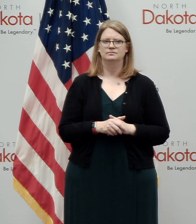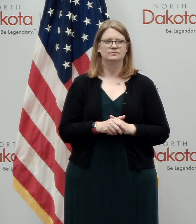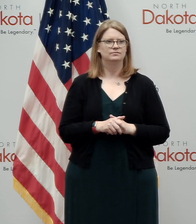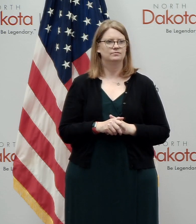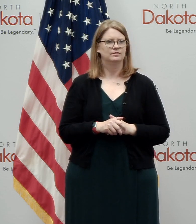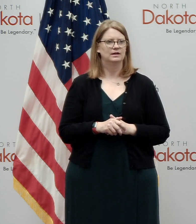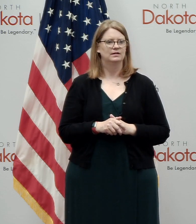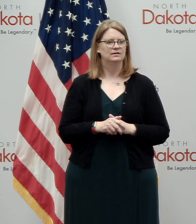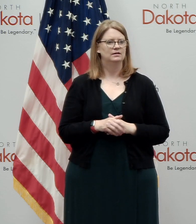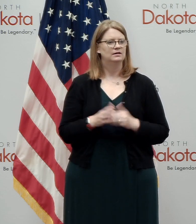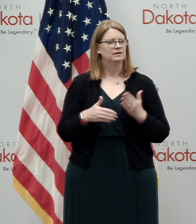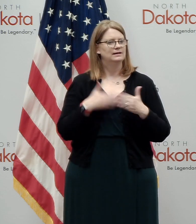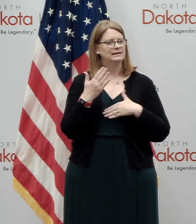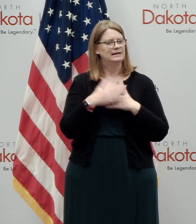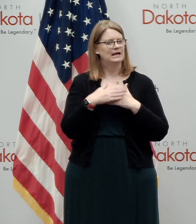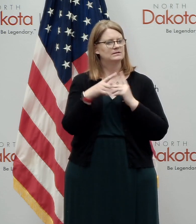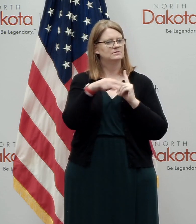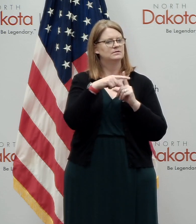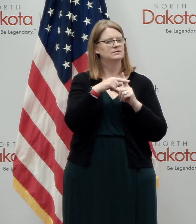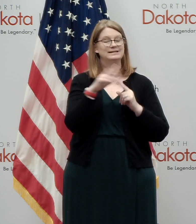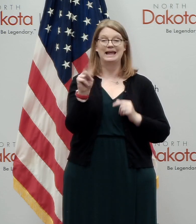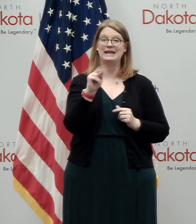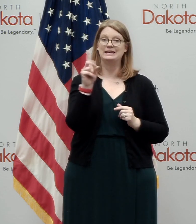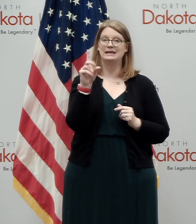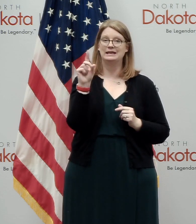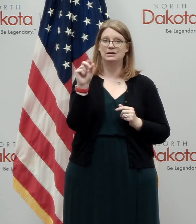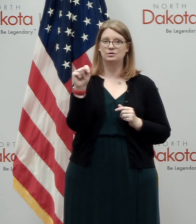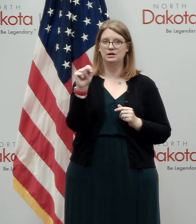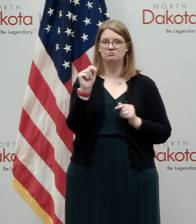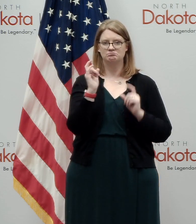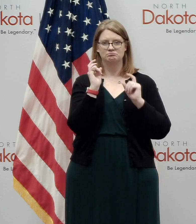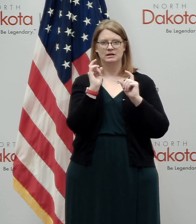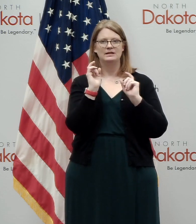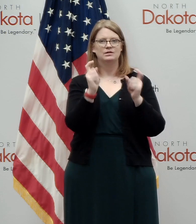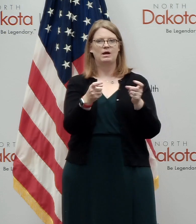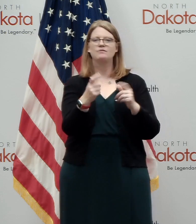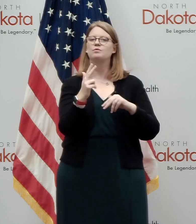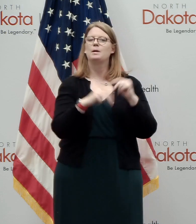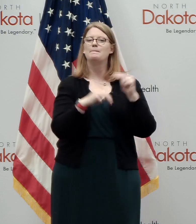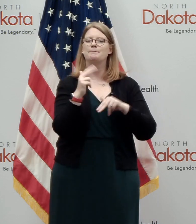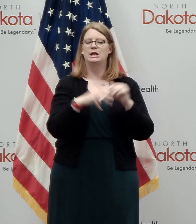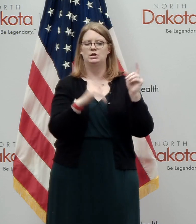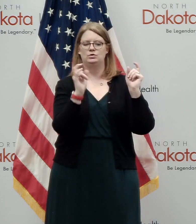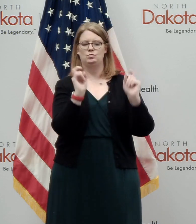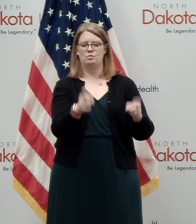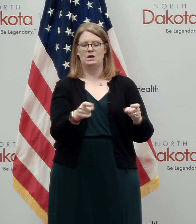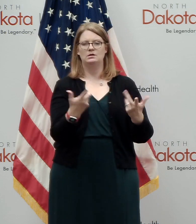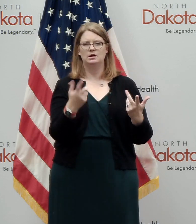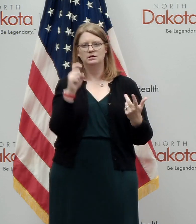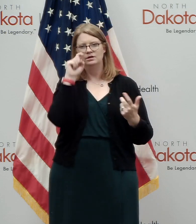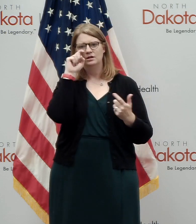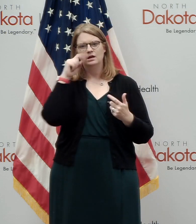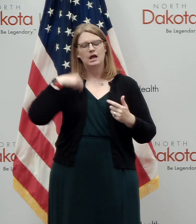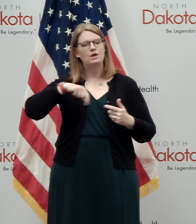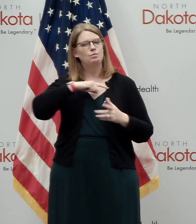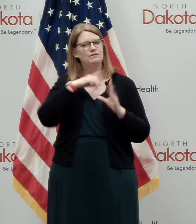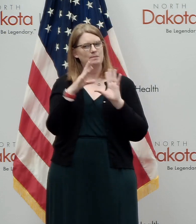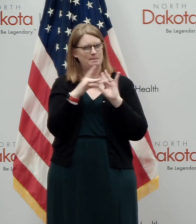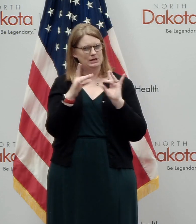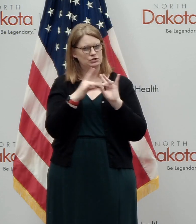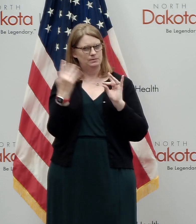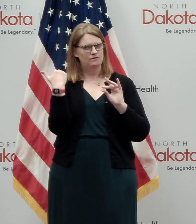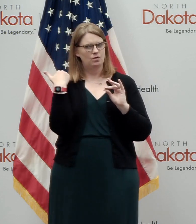Next piece of good news, ND DOT receives a BUILD grant. Uh, we mentioned this before, uh, but, uh, again, uh,